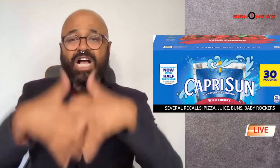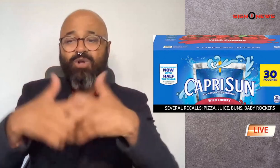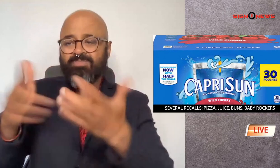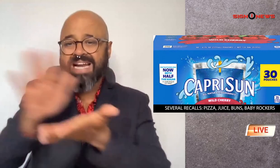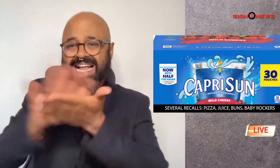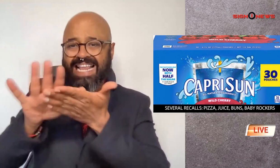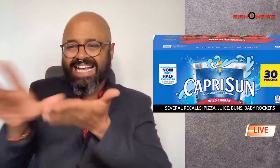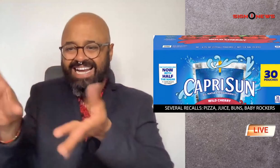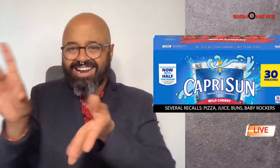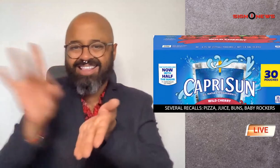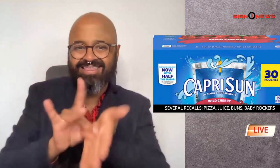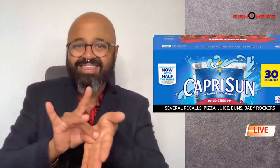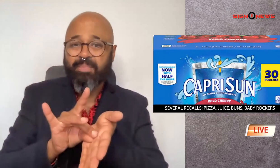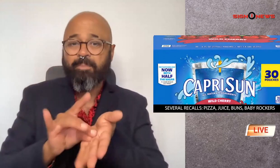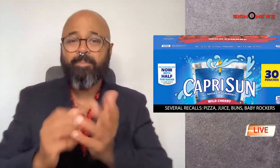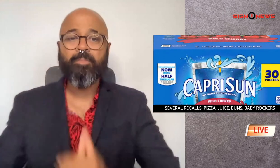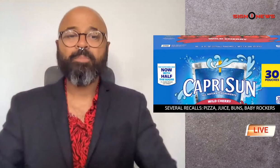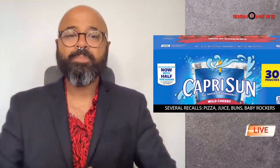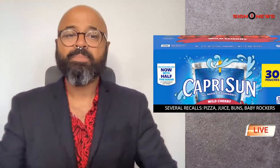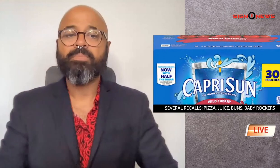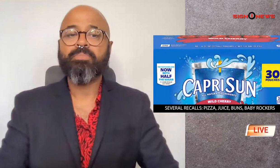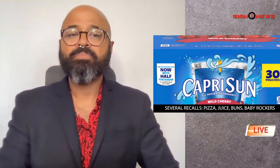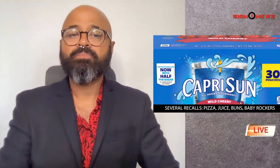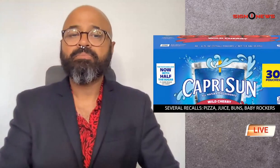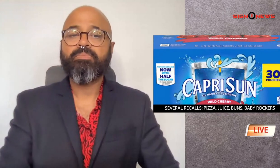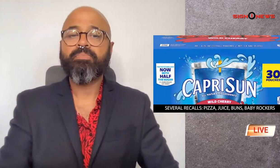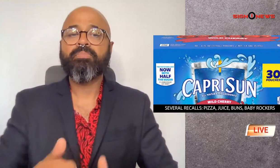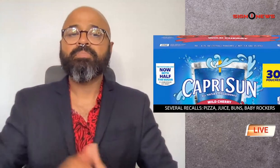with a cleaning solution used on its food processing equipment